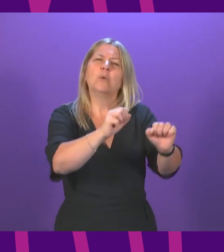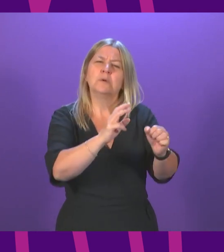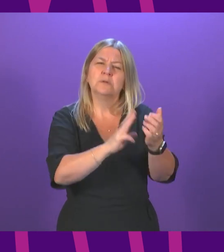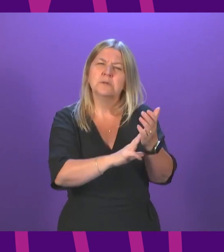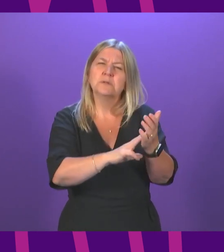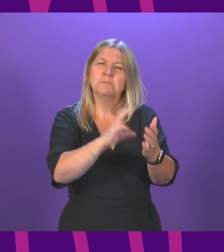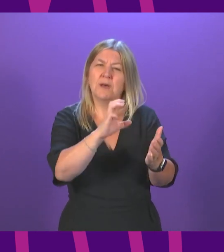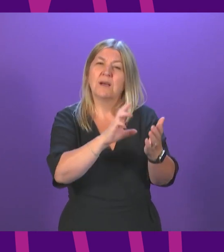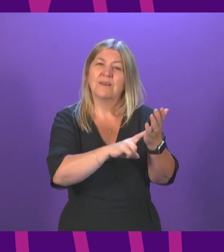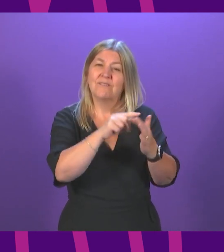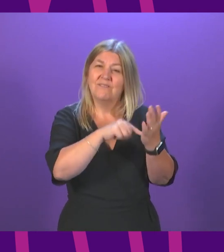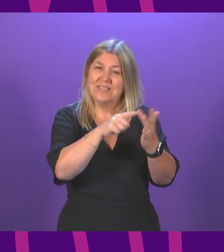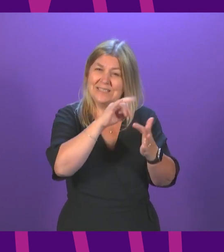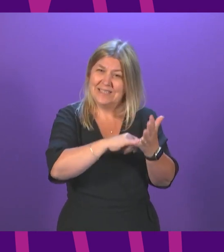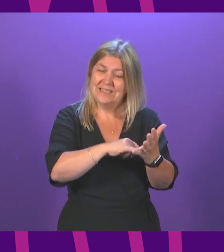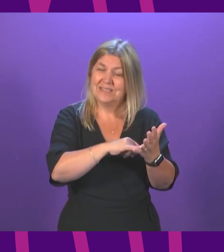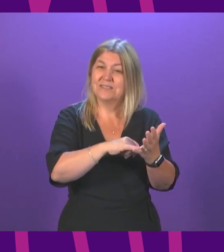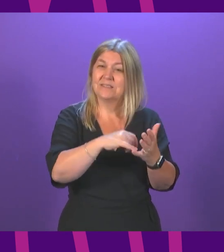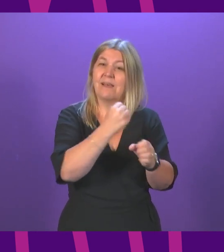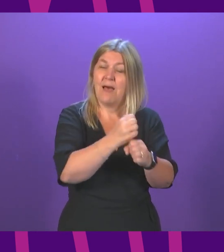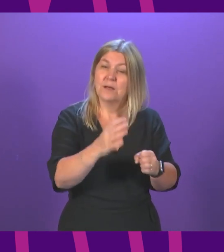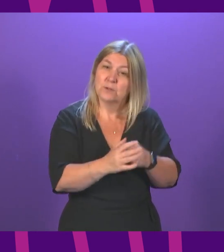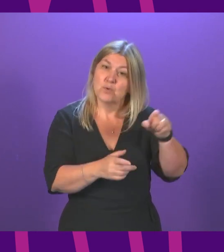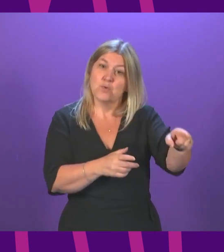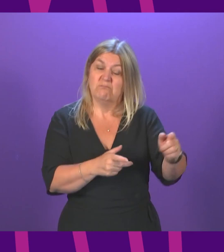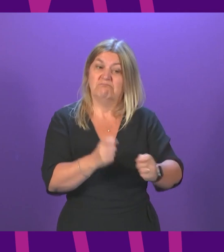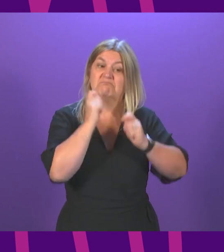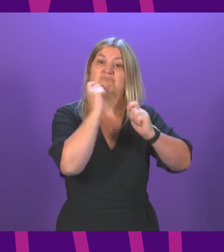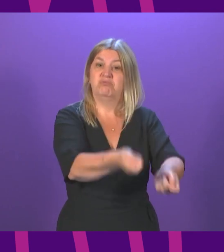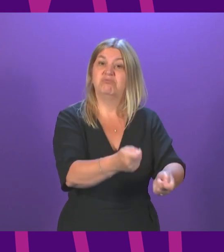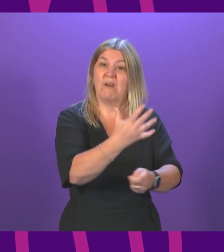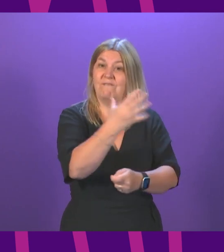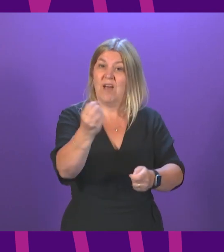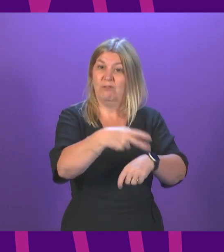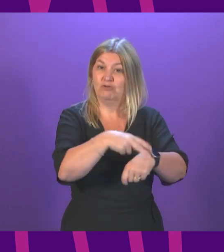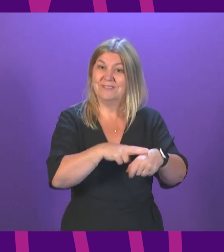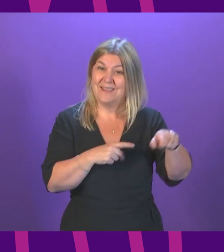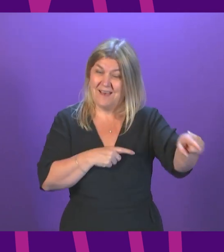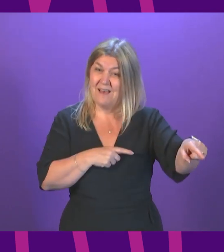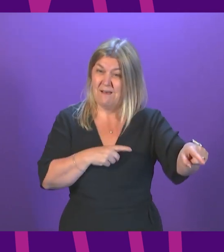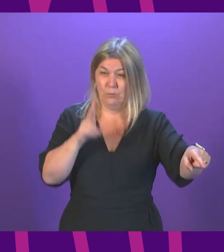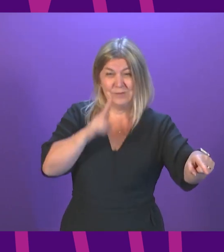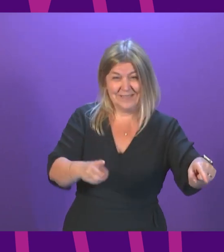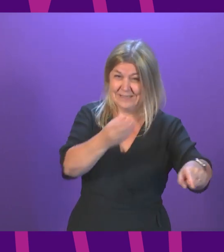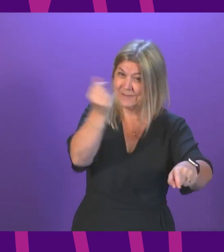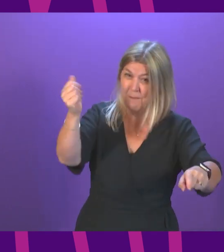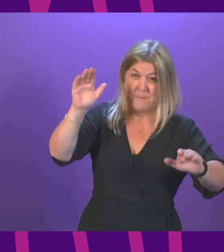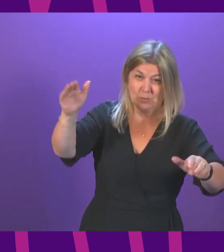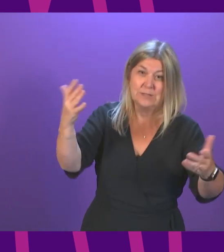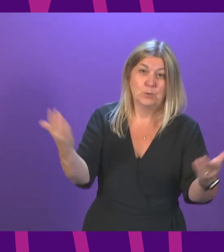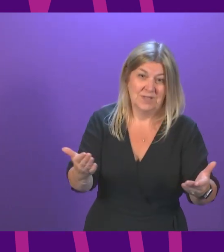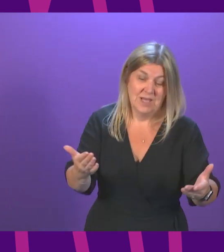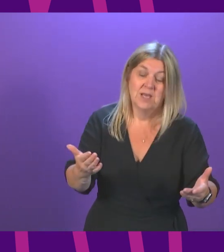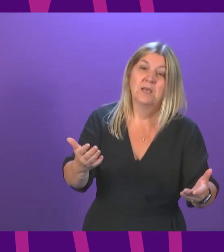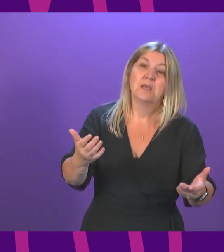have sadly issued redundancy notices to 500 workers. Some of them were here today with the union of GMB to present a petition to you,